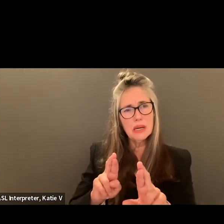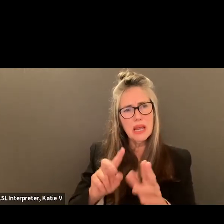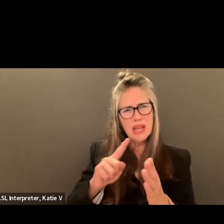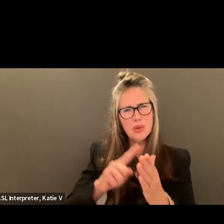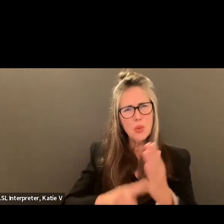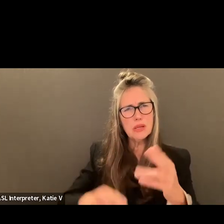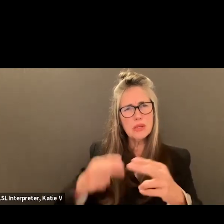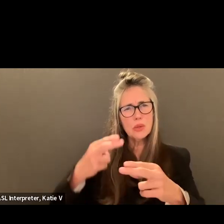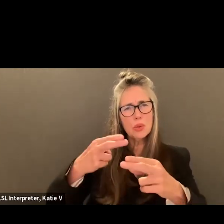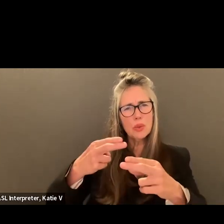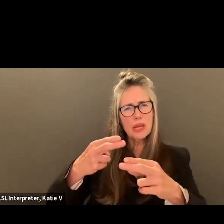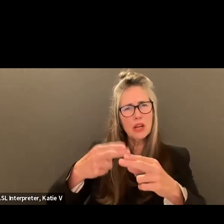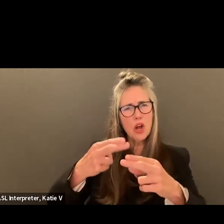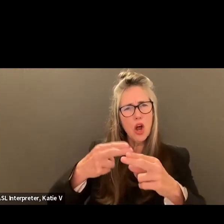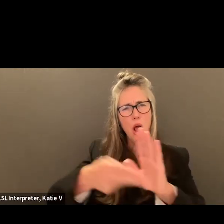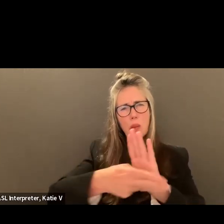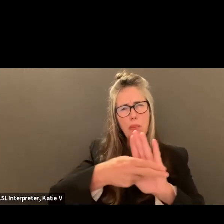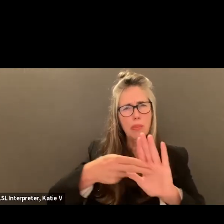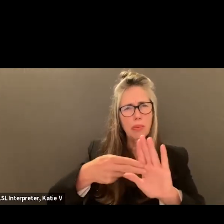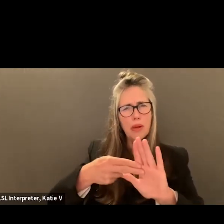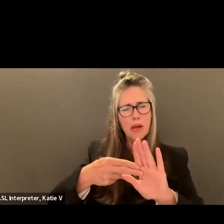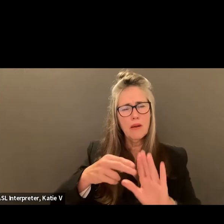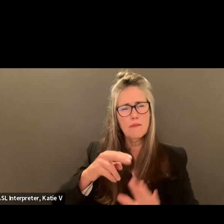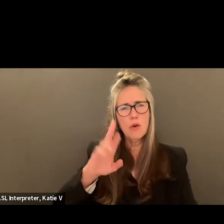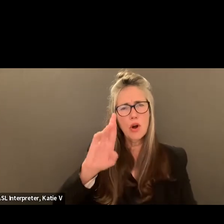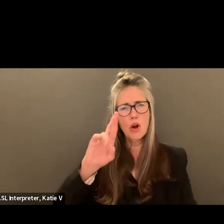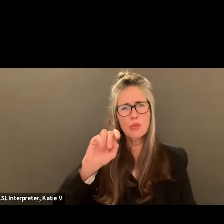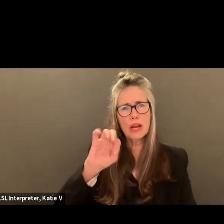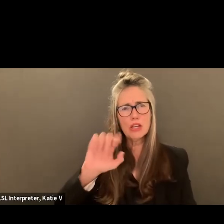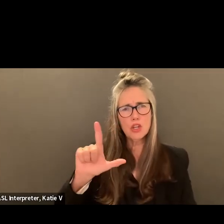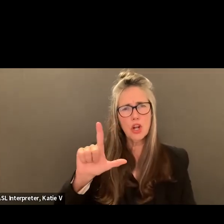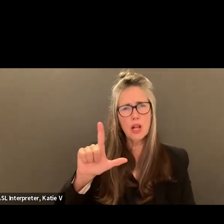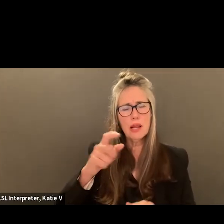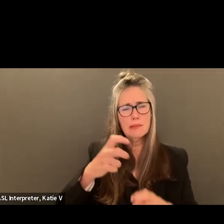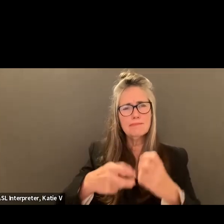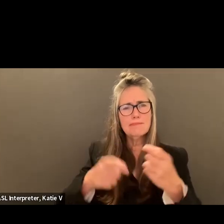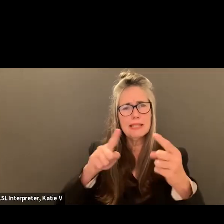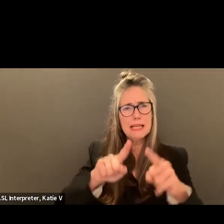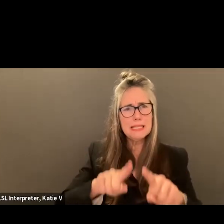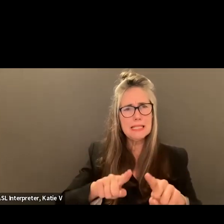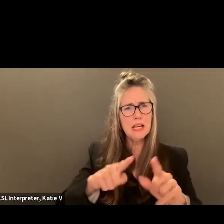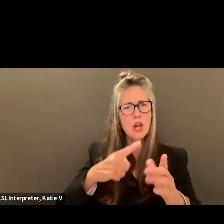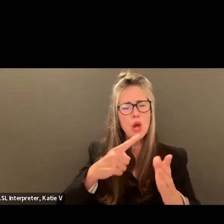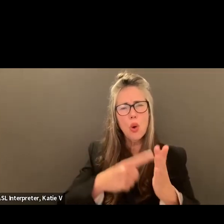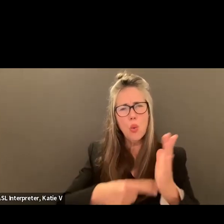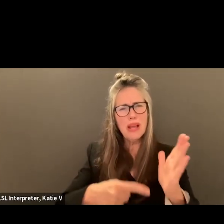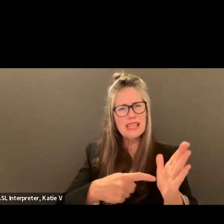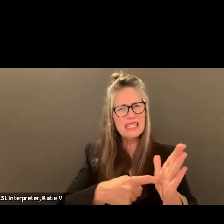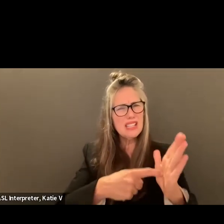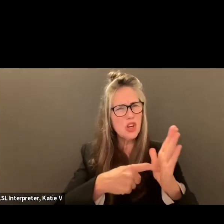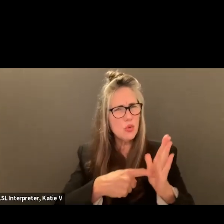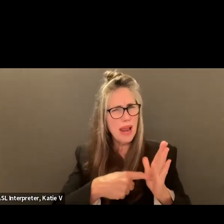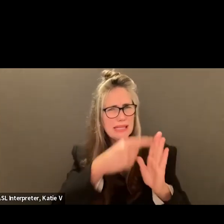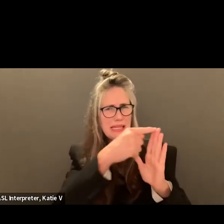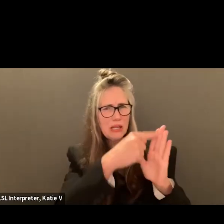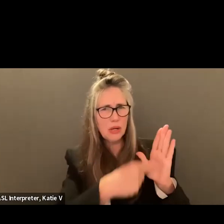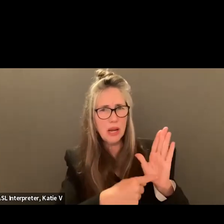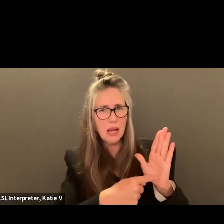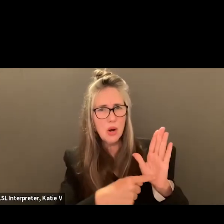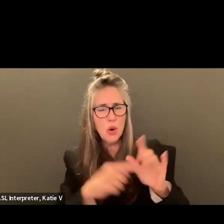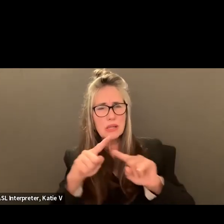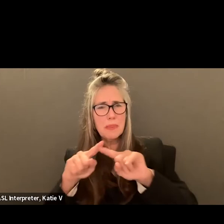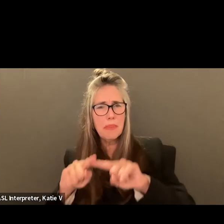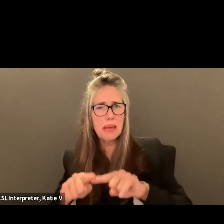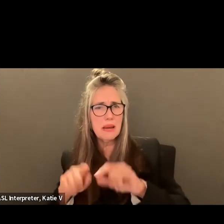as racial incidents? Like, is there a specific criteria or is it like up to the individual? So, they're being reported